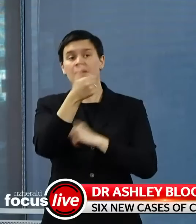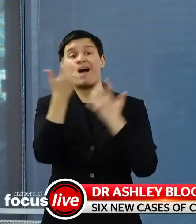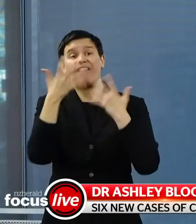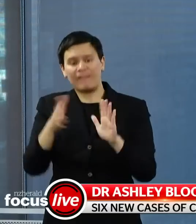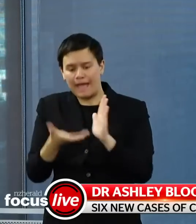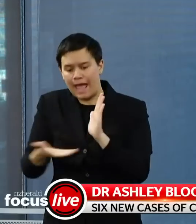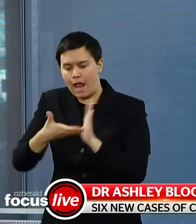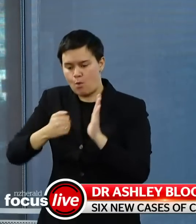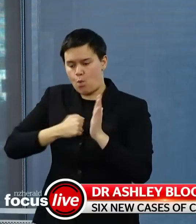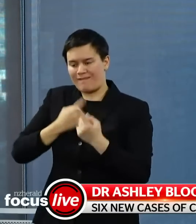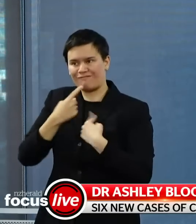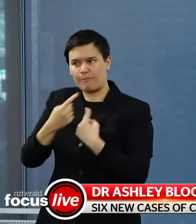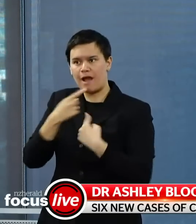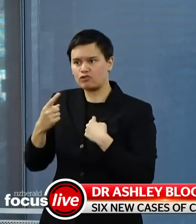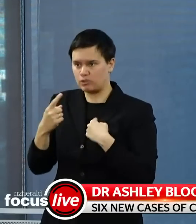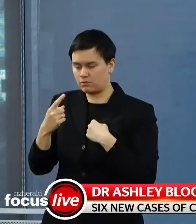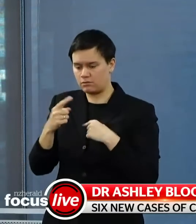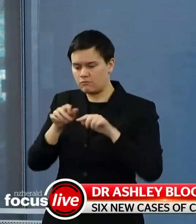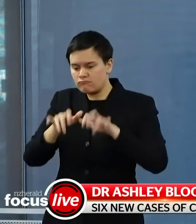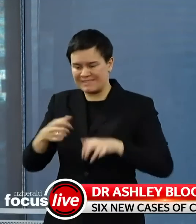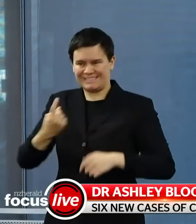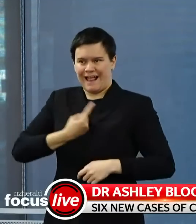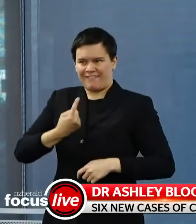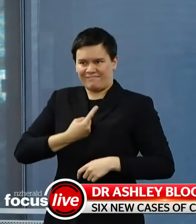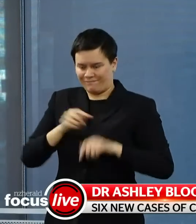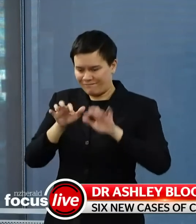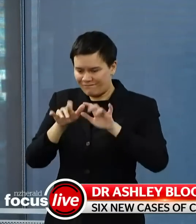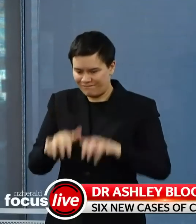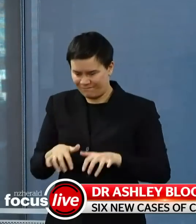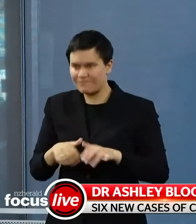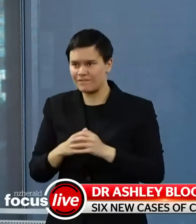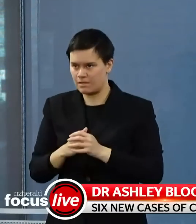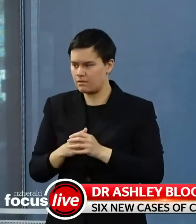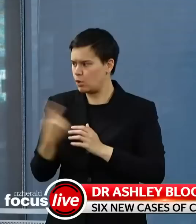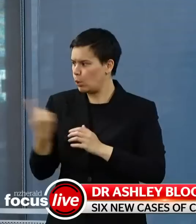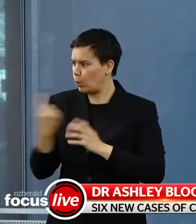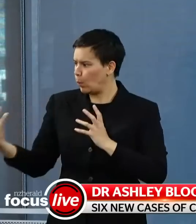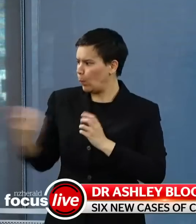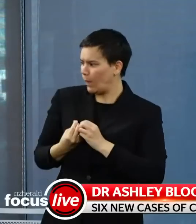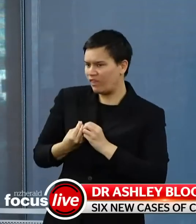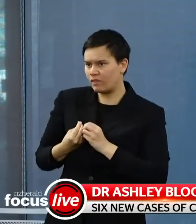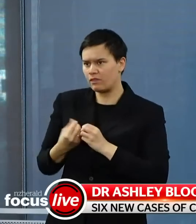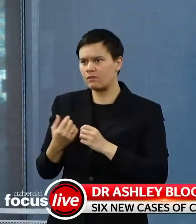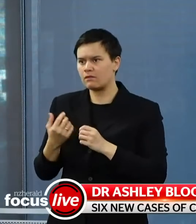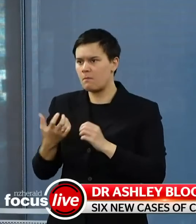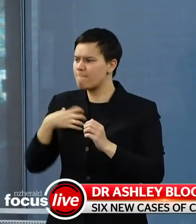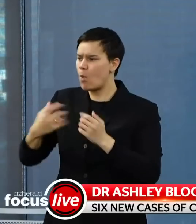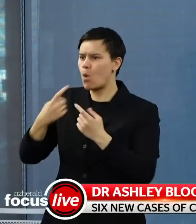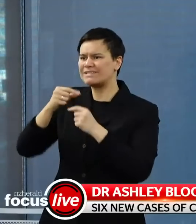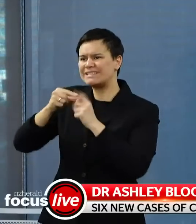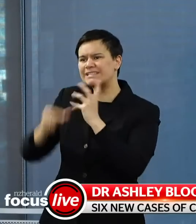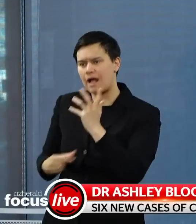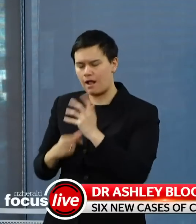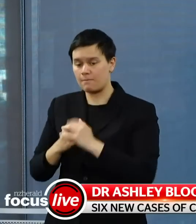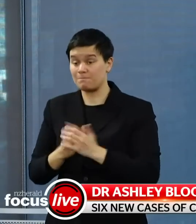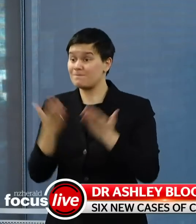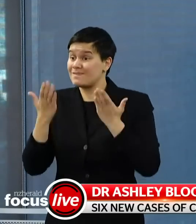,161,200 registered users